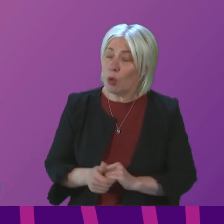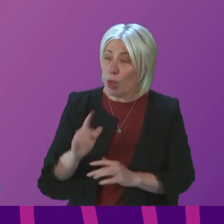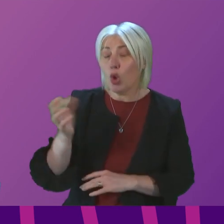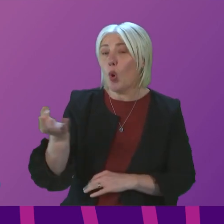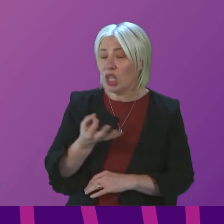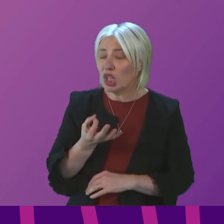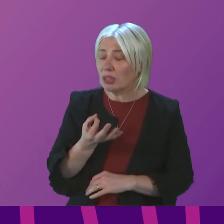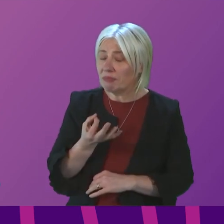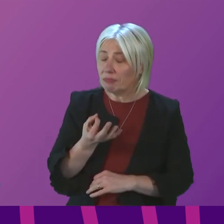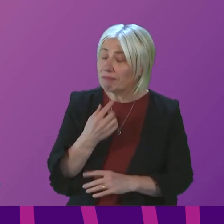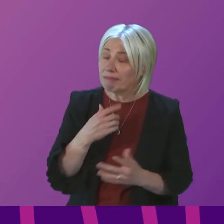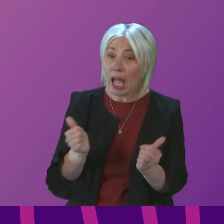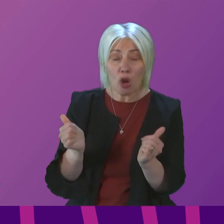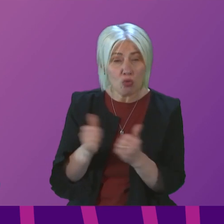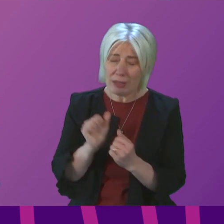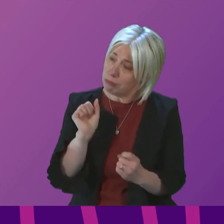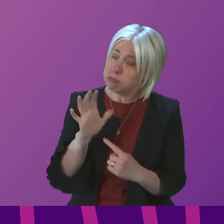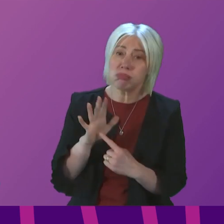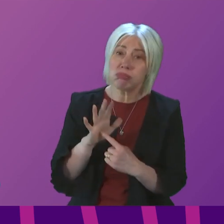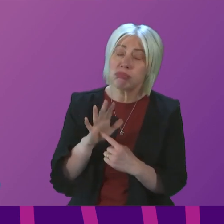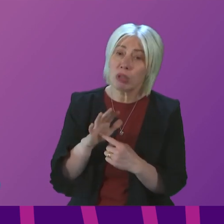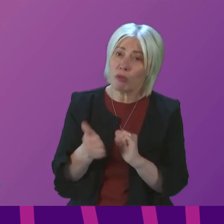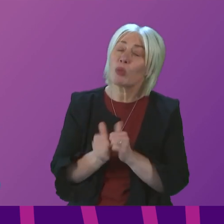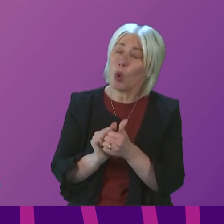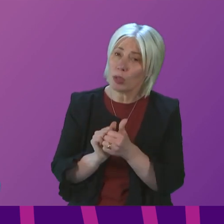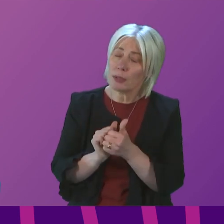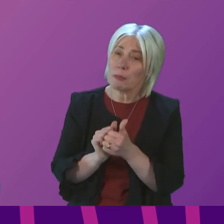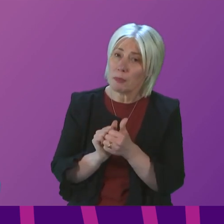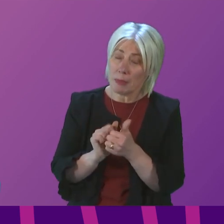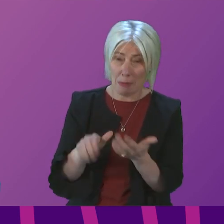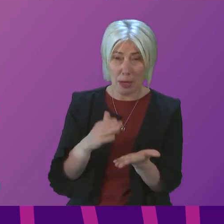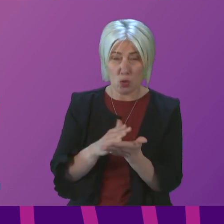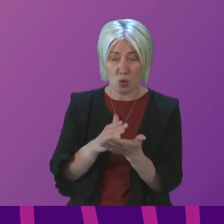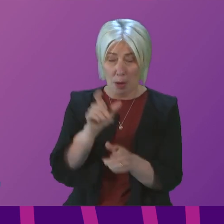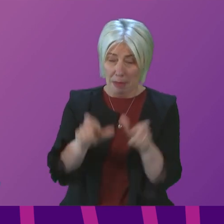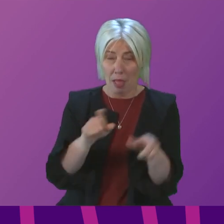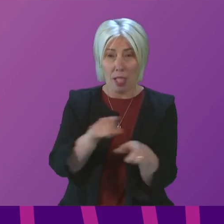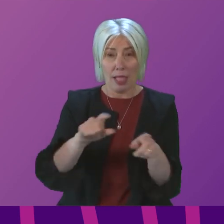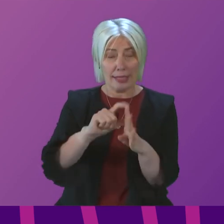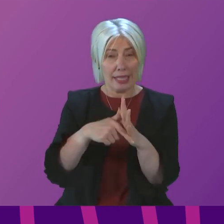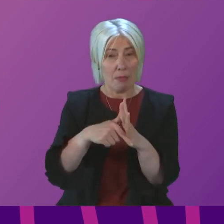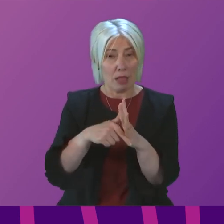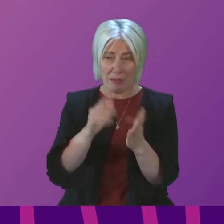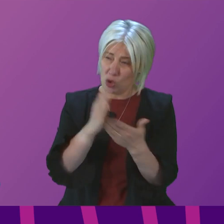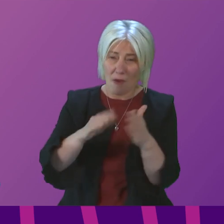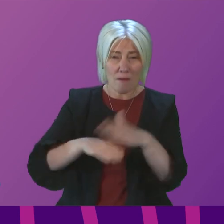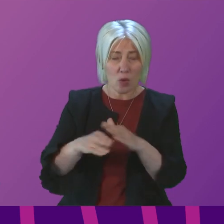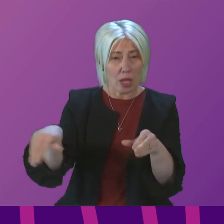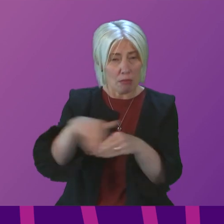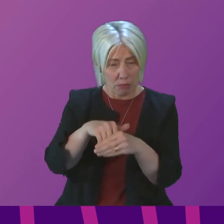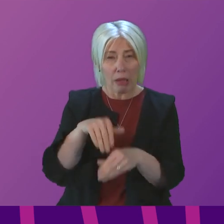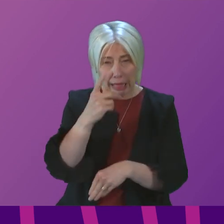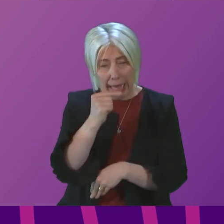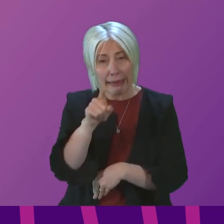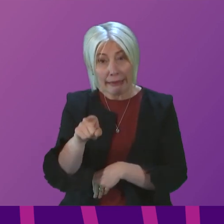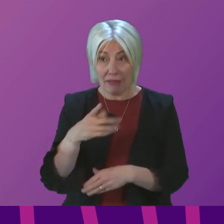question, and I agree about the importance of sport generally, but also ensuring that people with disabilities are able to fully participate in sport,